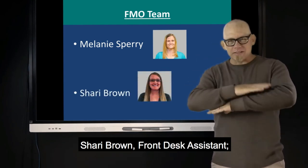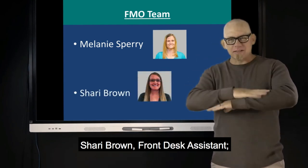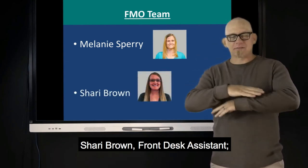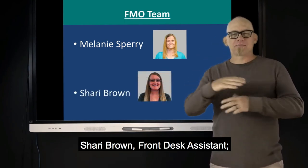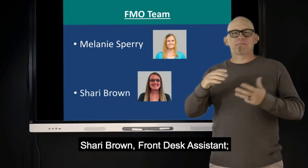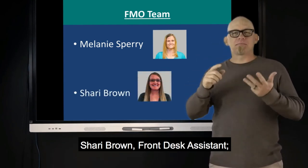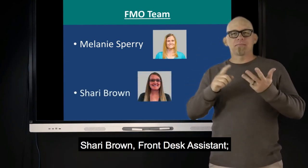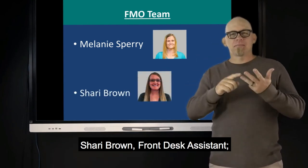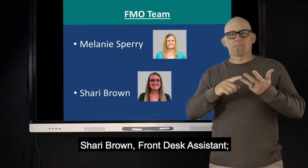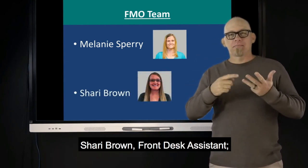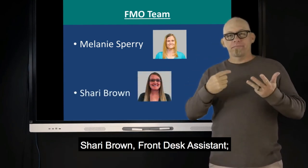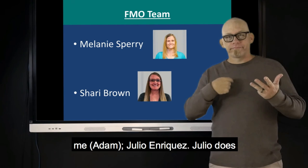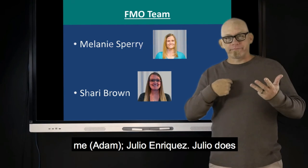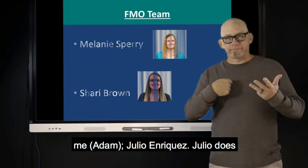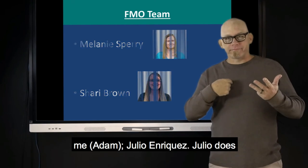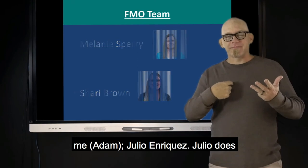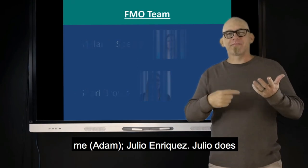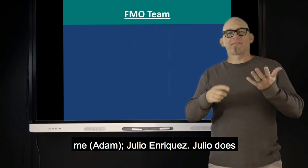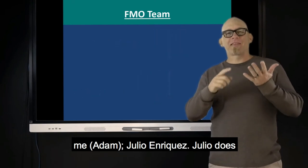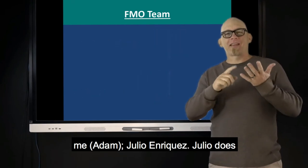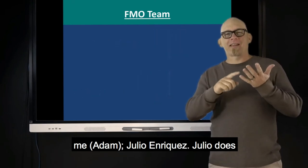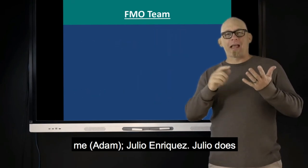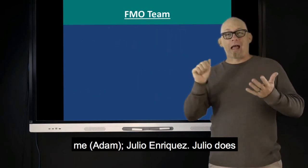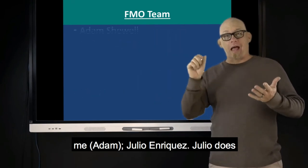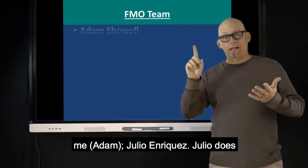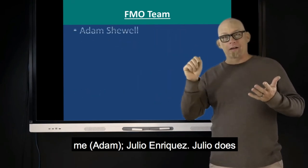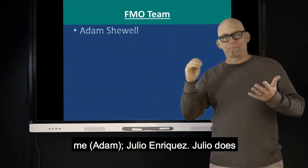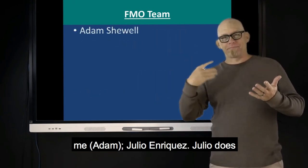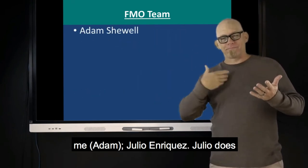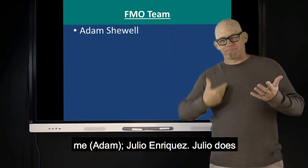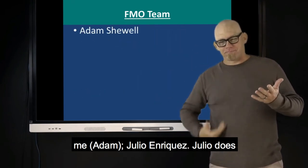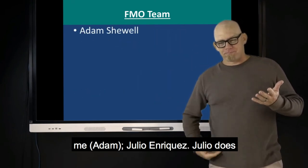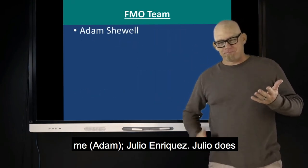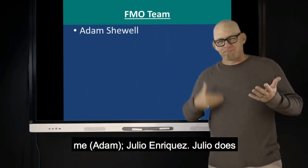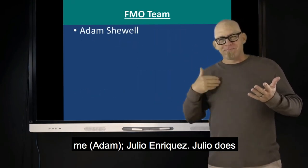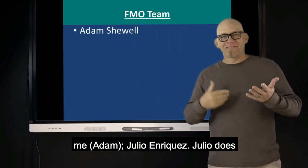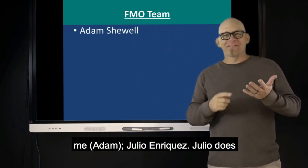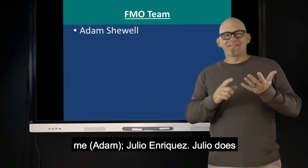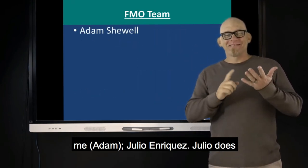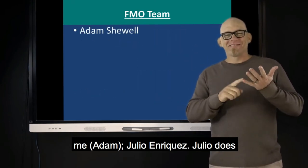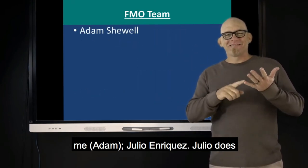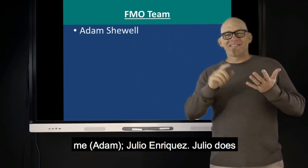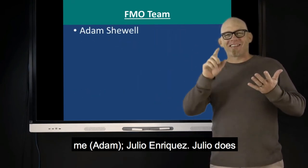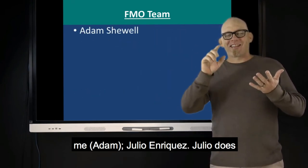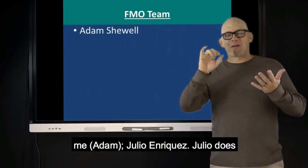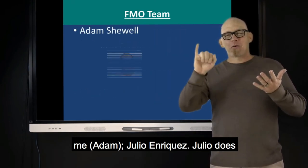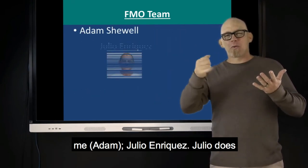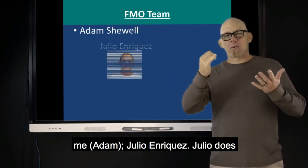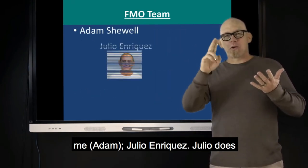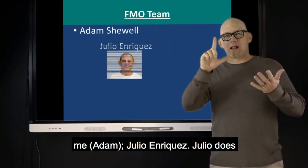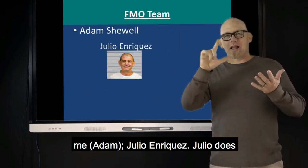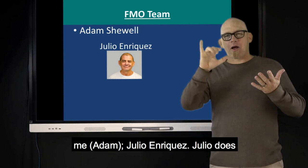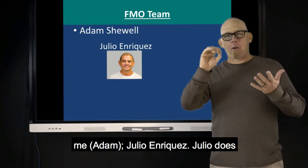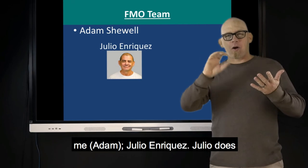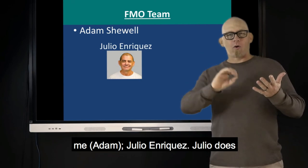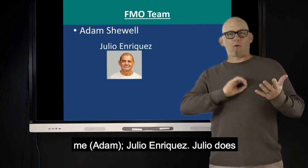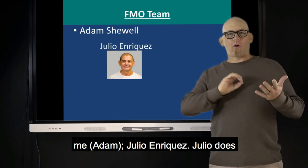the secretaries and the front desk, myself, Adam, and also Julio